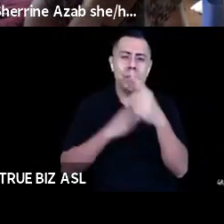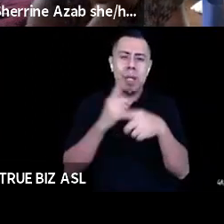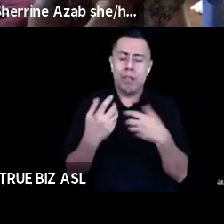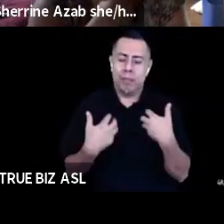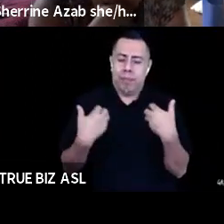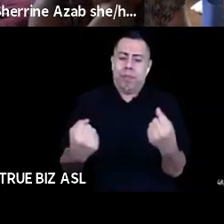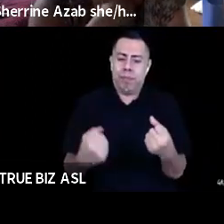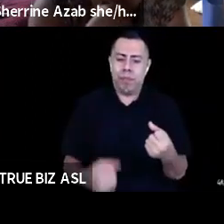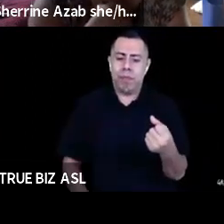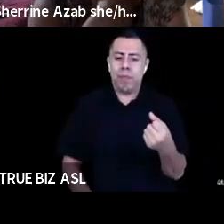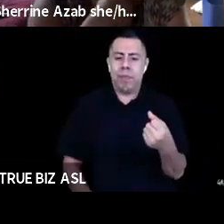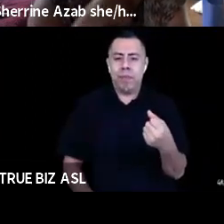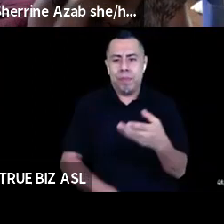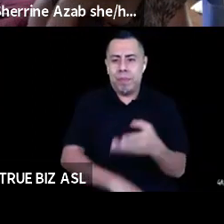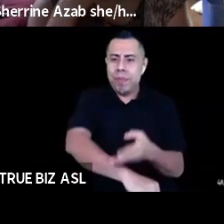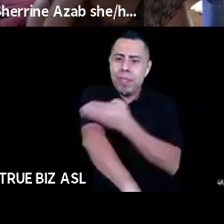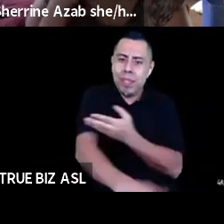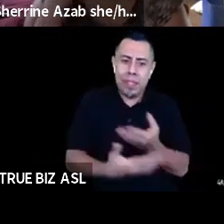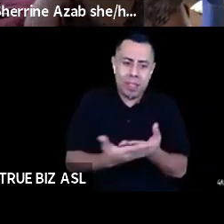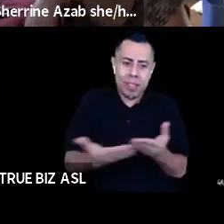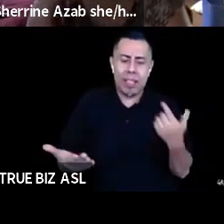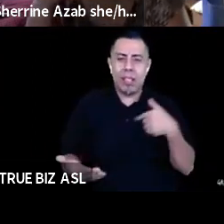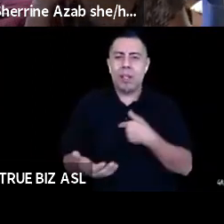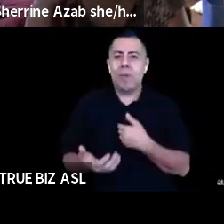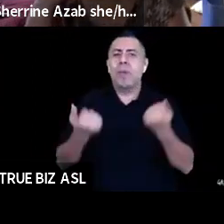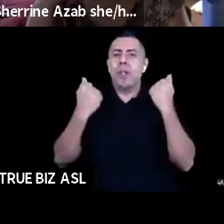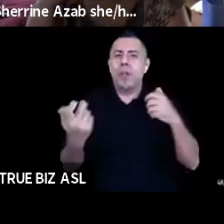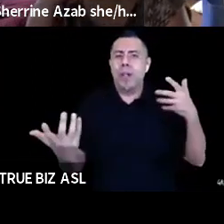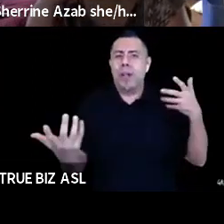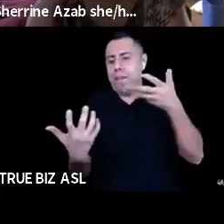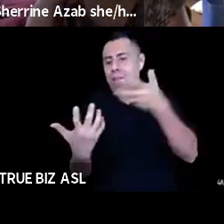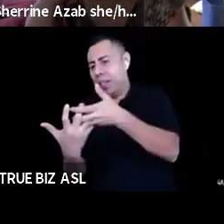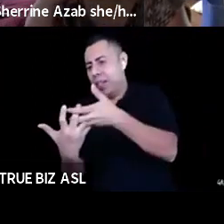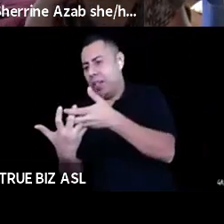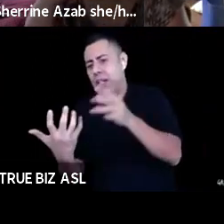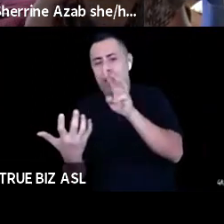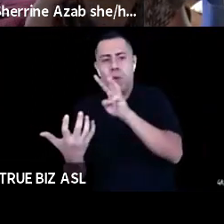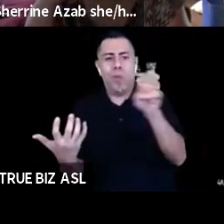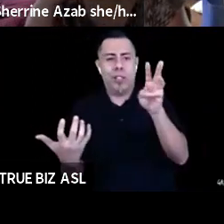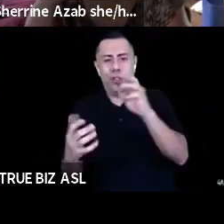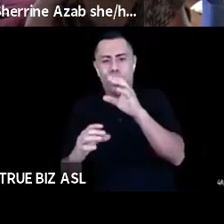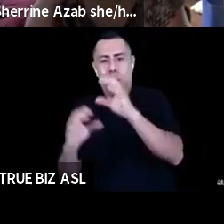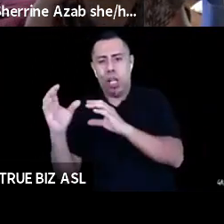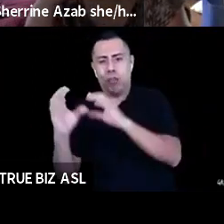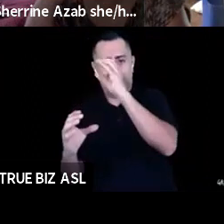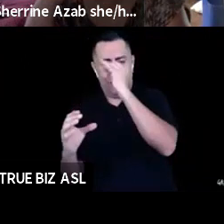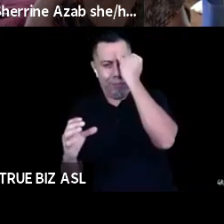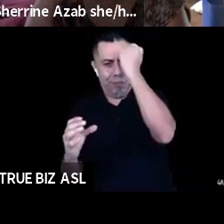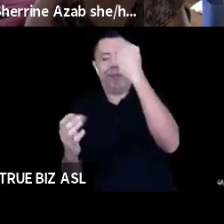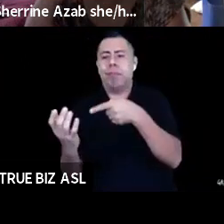we're trying to fit into a Western construct, right? In theater. Um, but we want to take charge. We